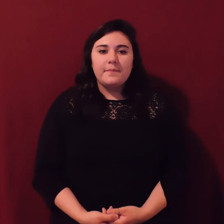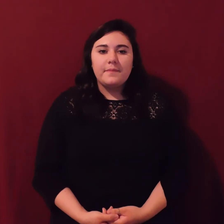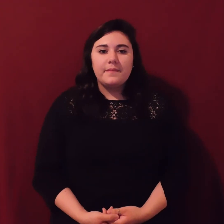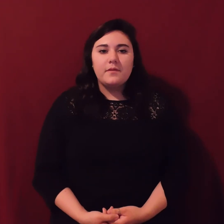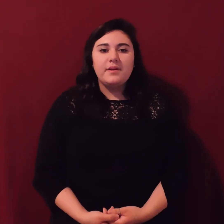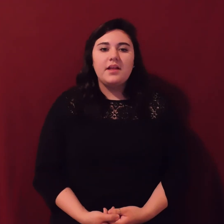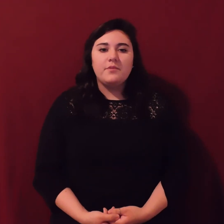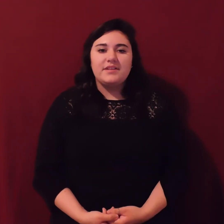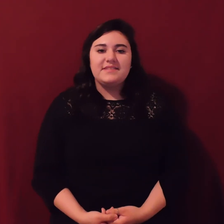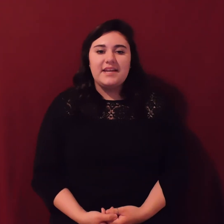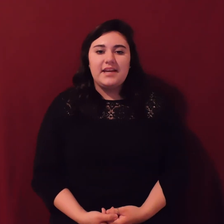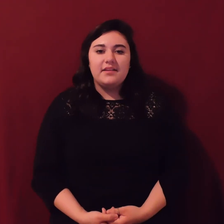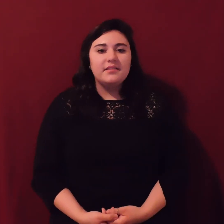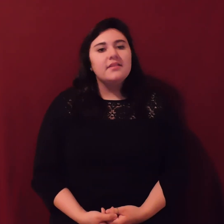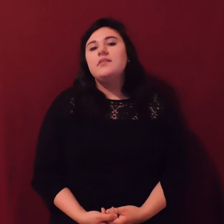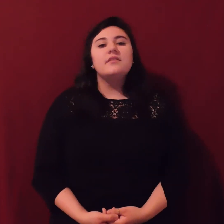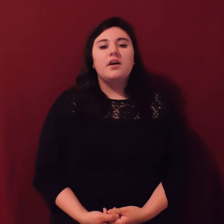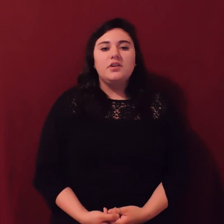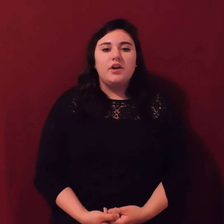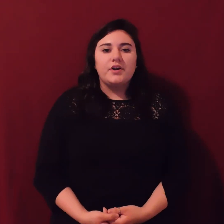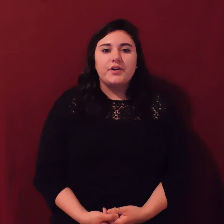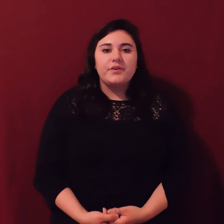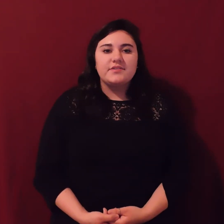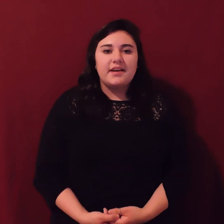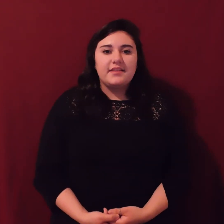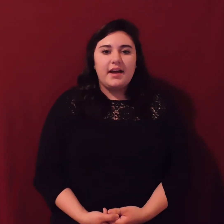There would be a lot more to see on a longer cruise like that.